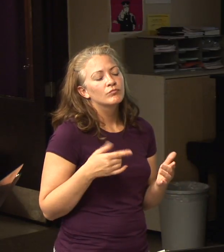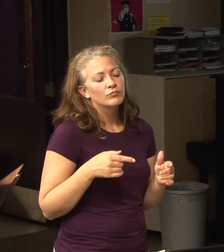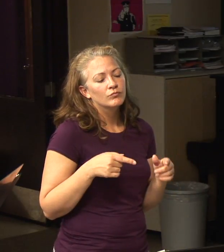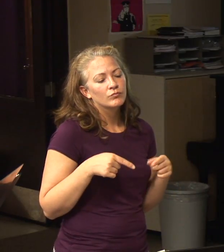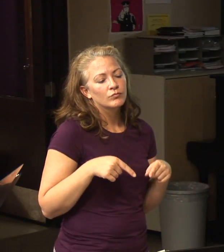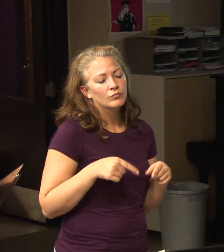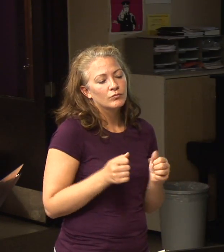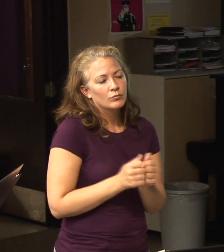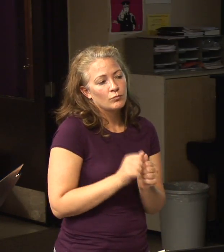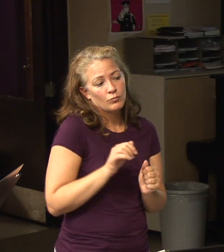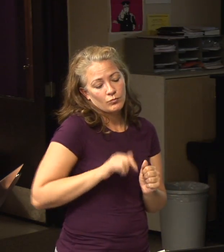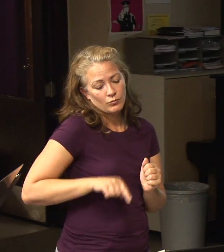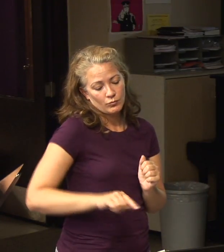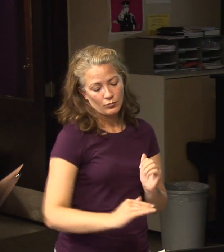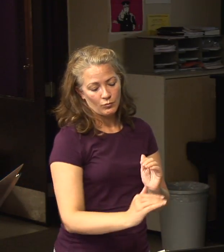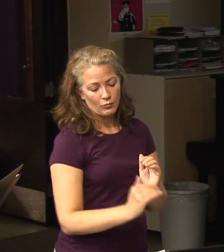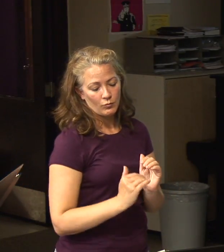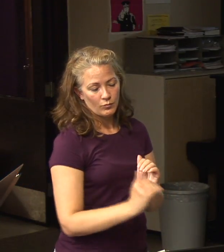I've heard those.